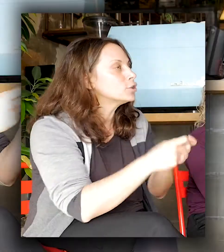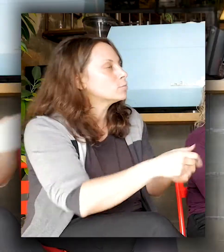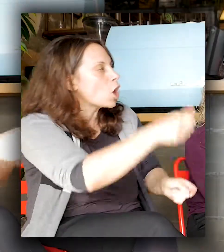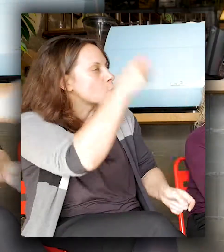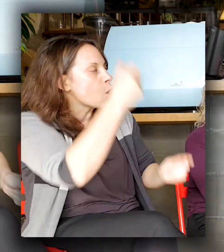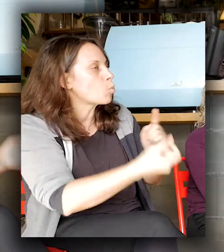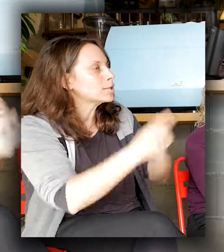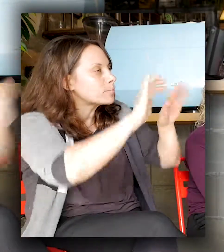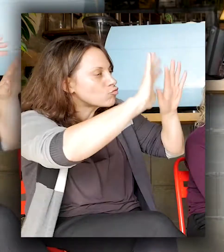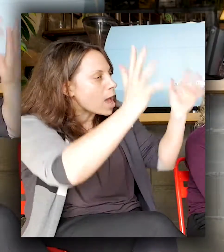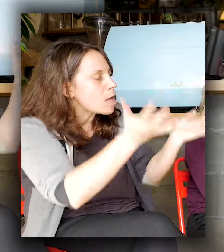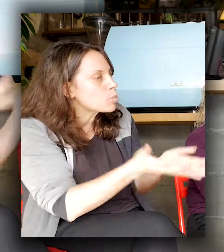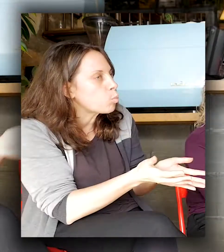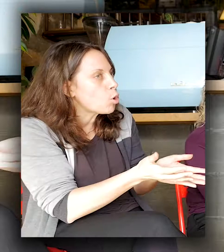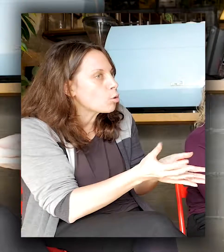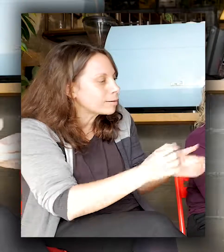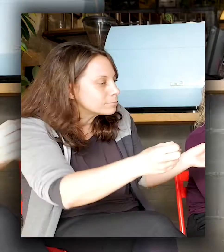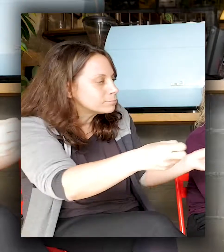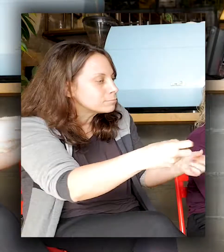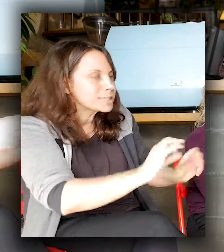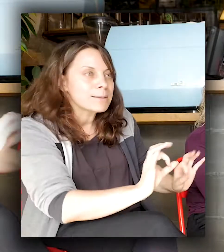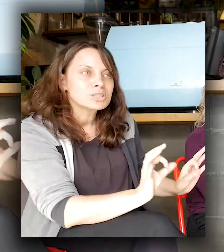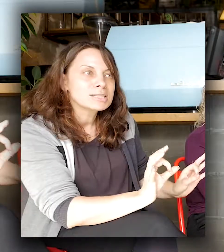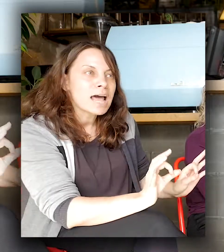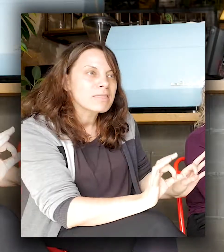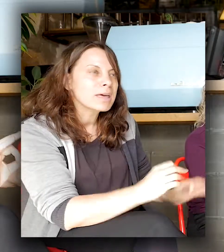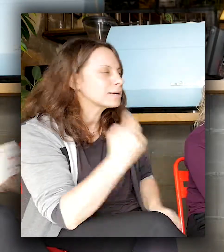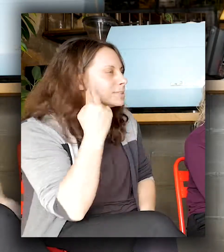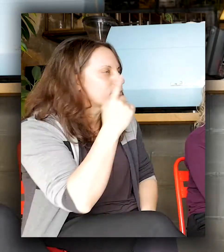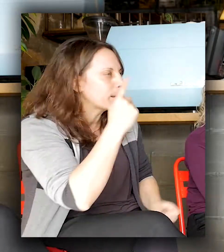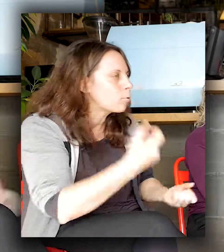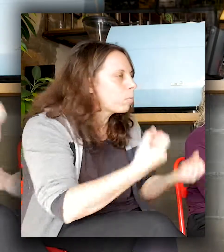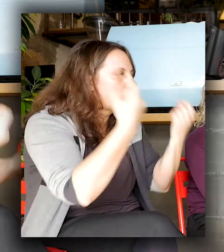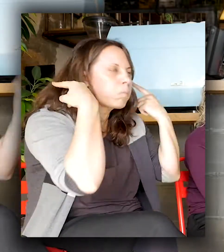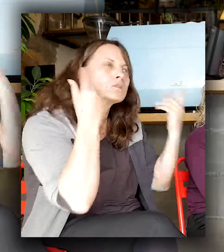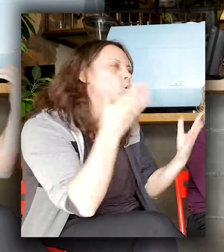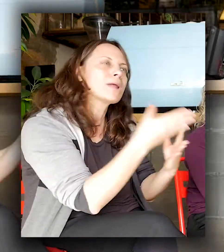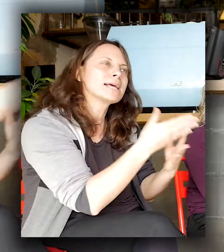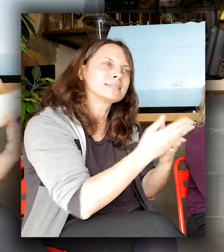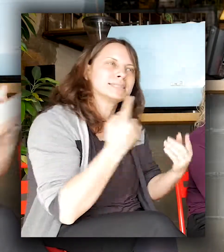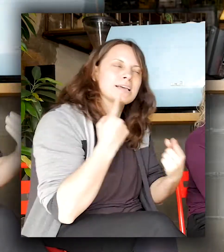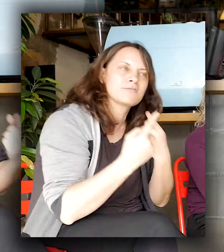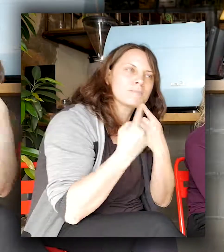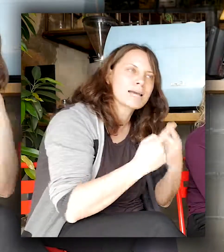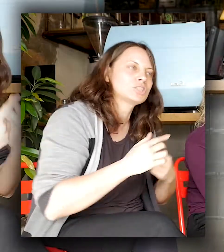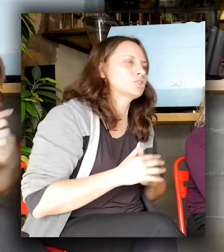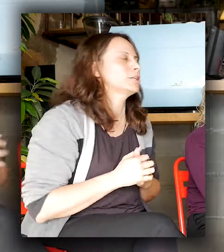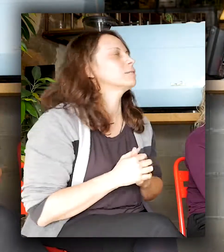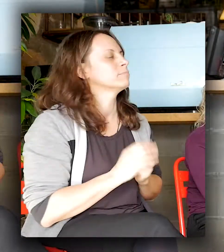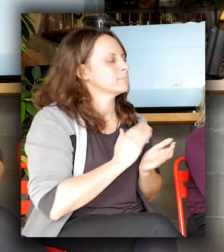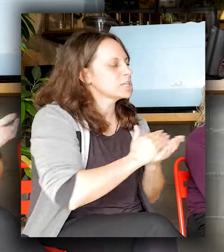captioned, which is often the case, deaf people miss out on all that information. So that sharing of knowledge, that coming together and really